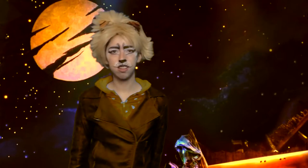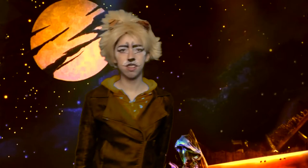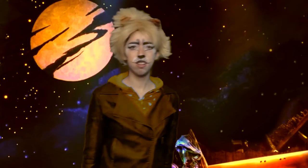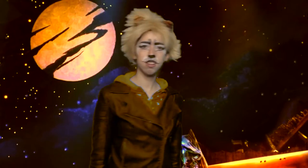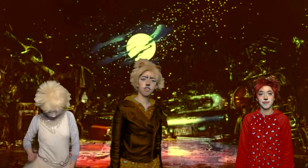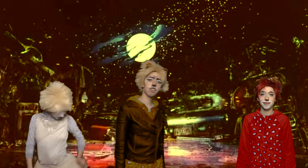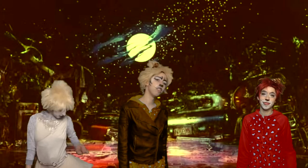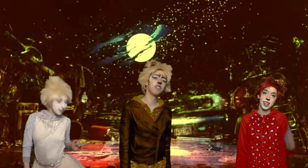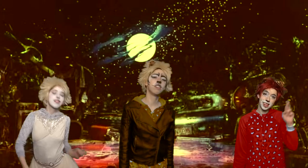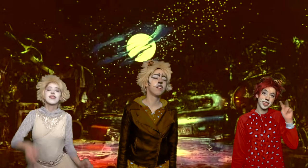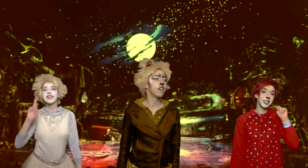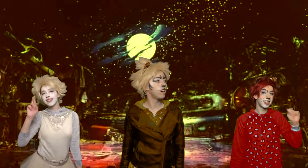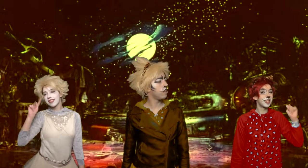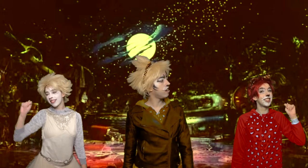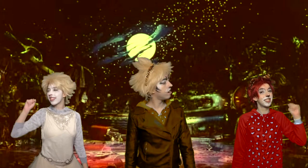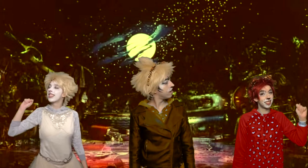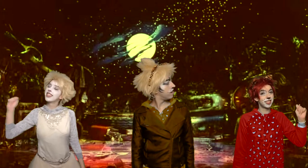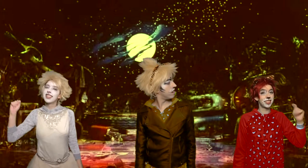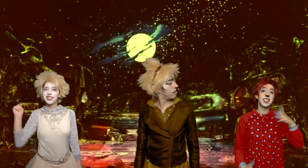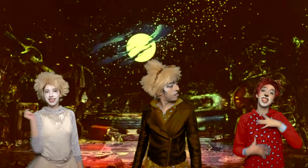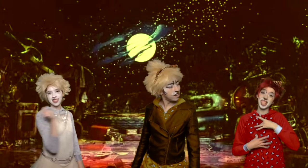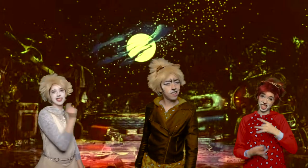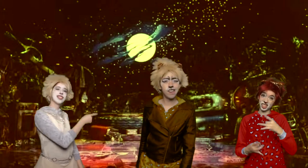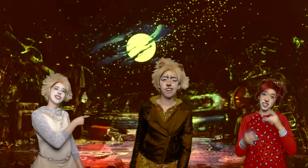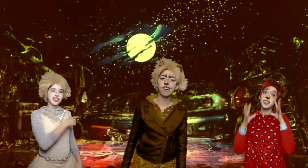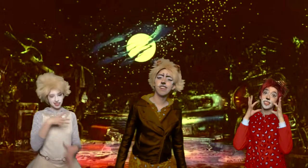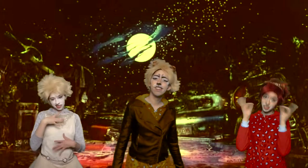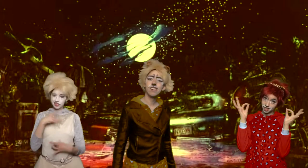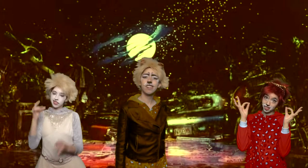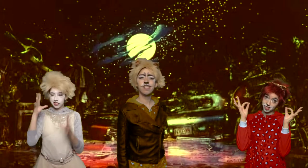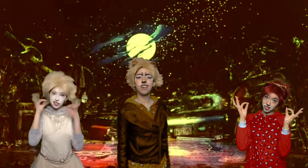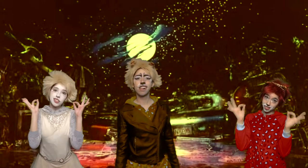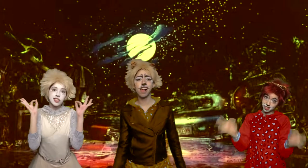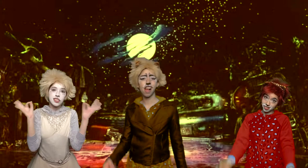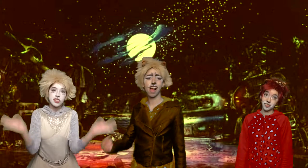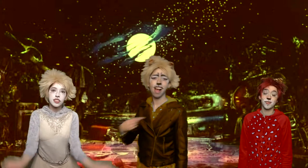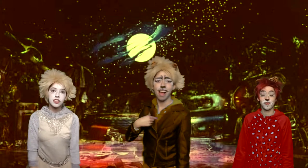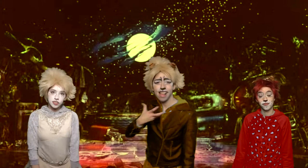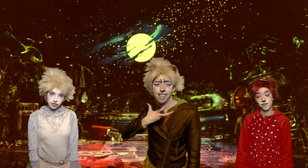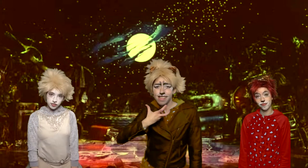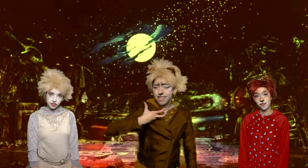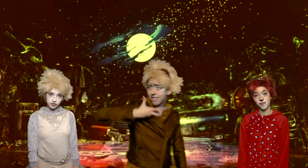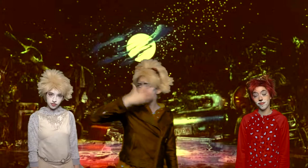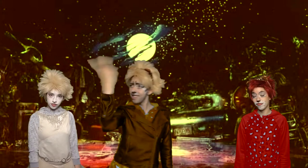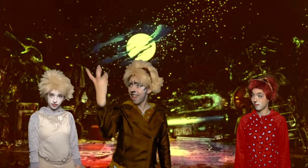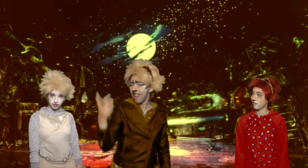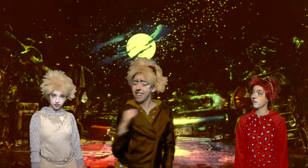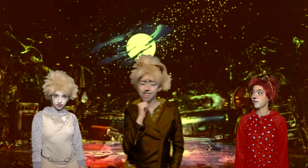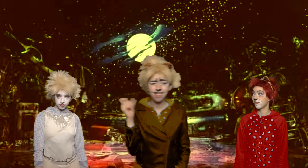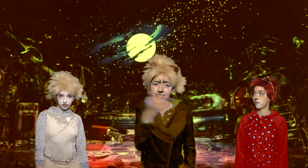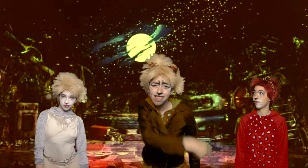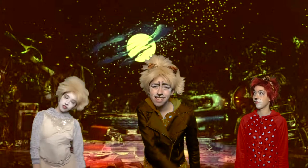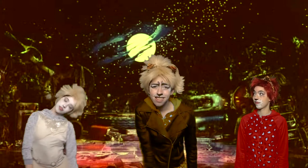The Rum Tum Tugger is a curious cat And there isn't any call for me to shout it